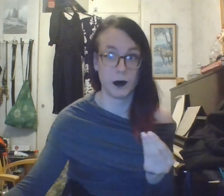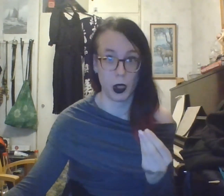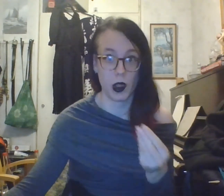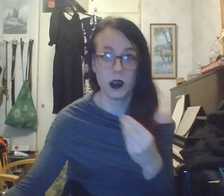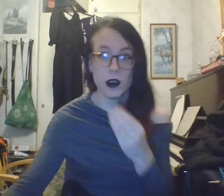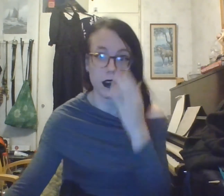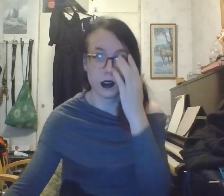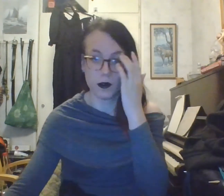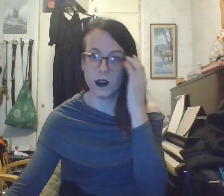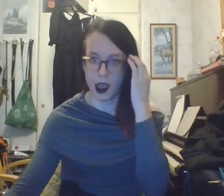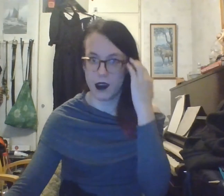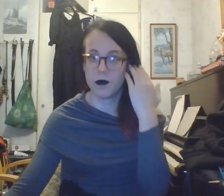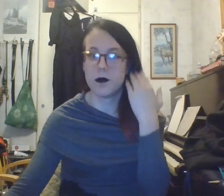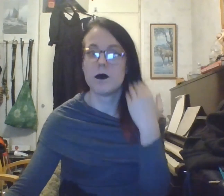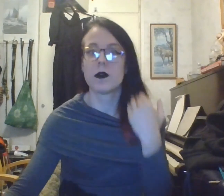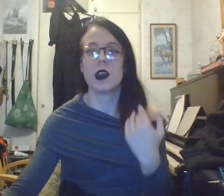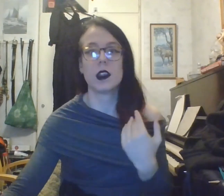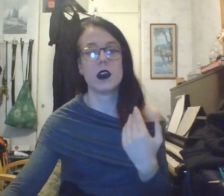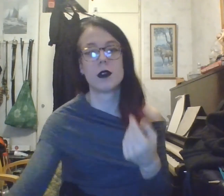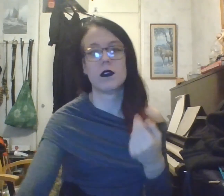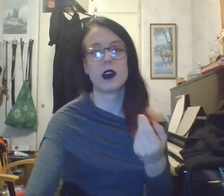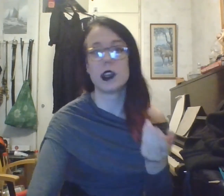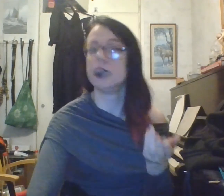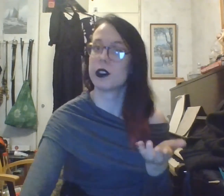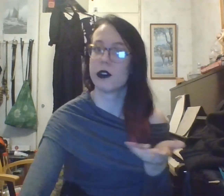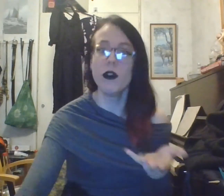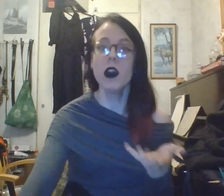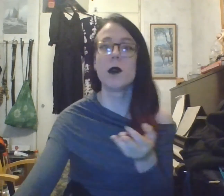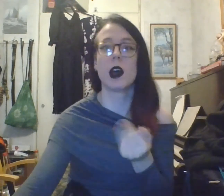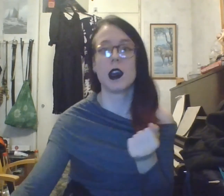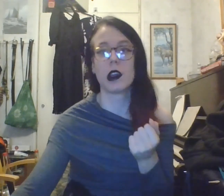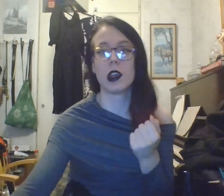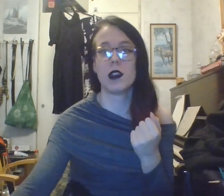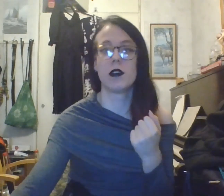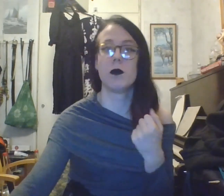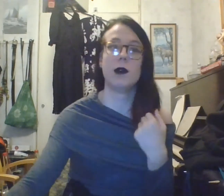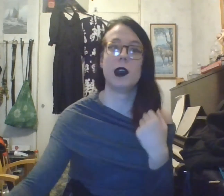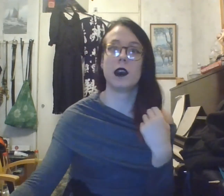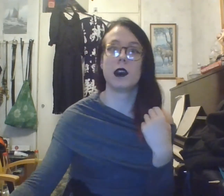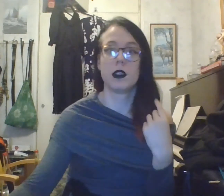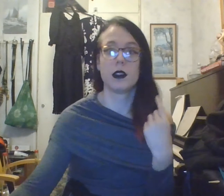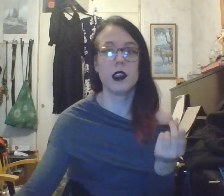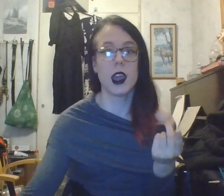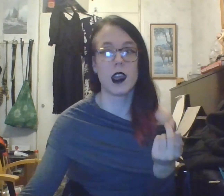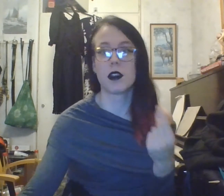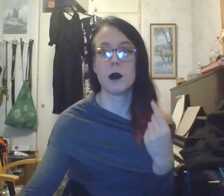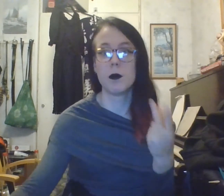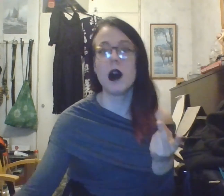No. Examples of unjustifiable hierarchies would be states, basis,